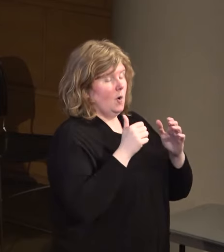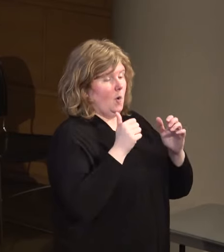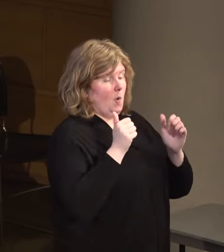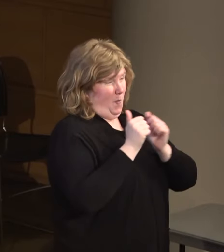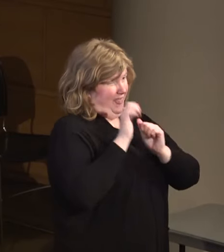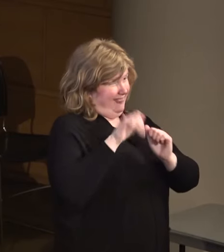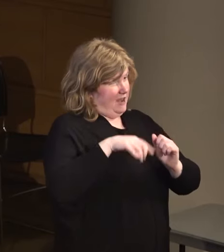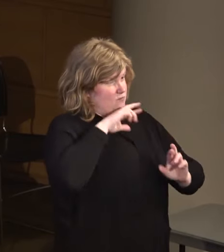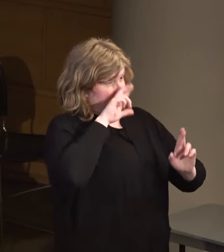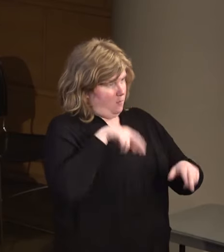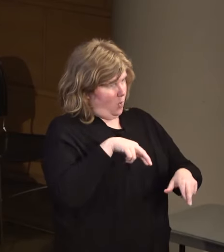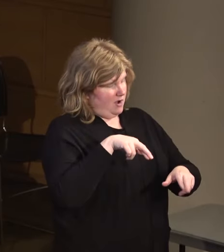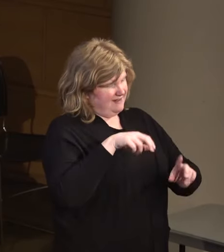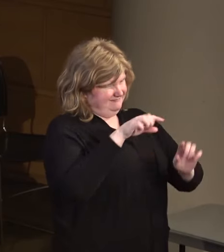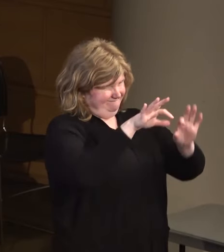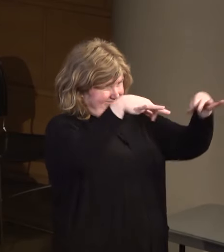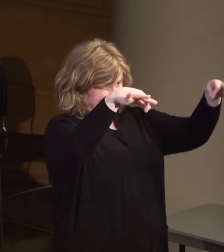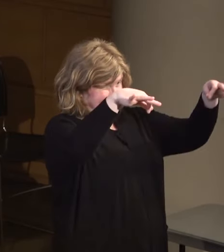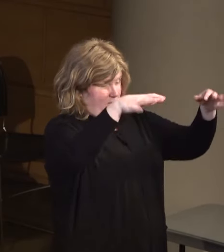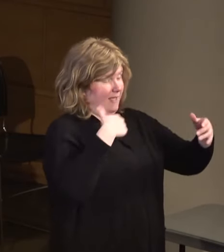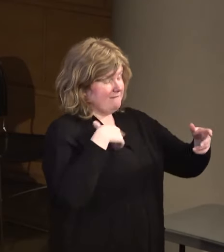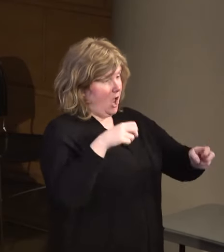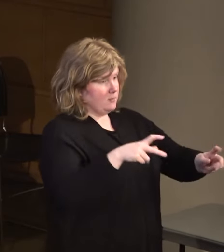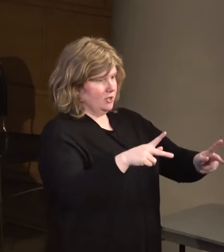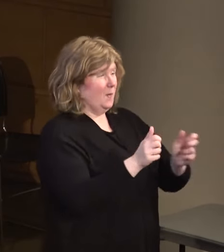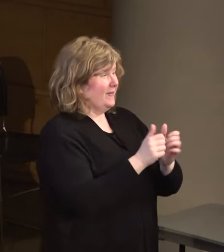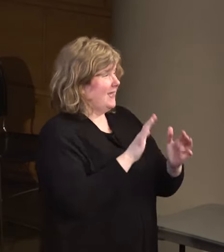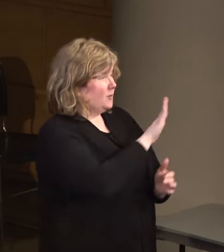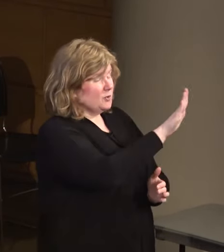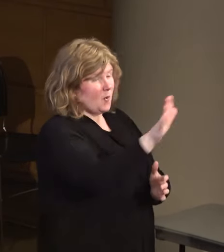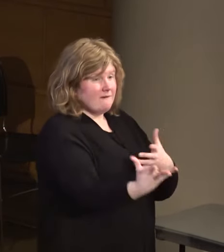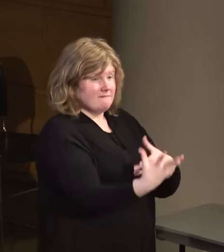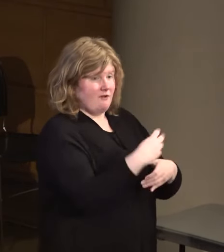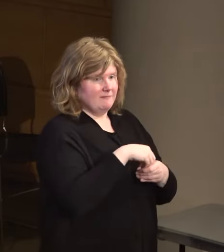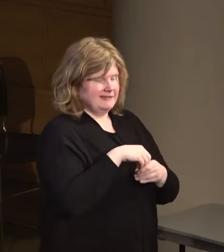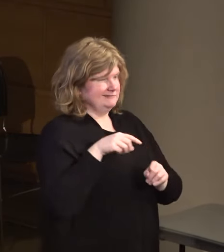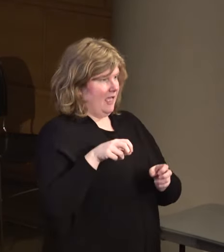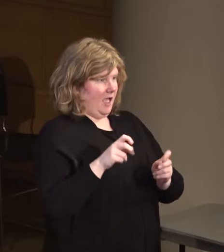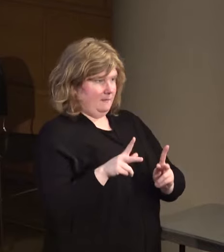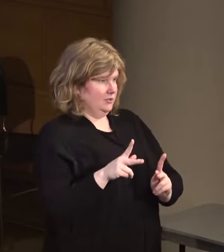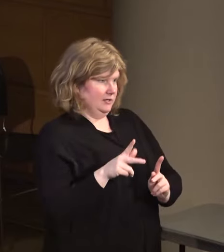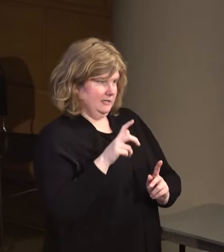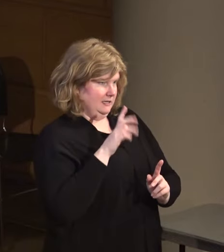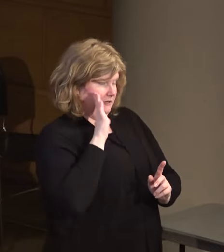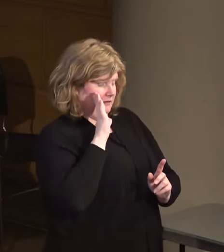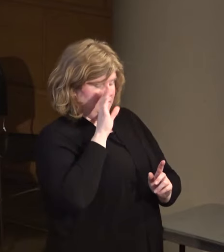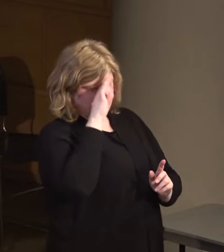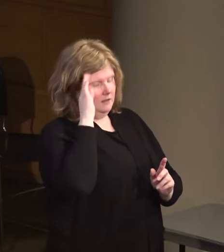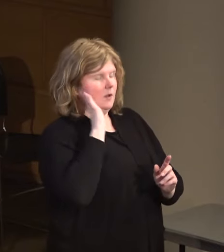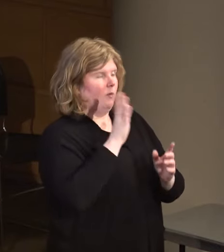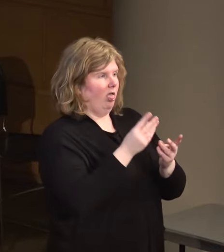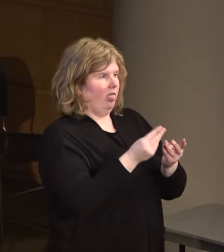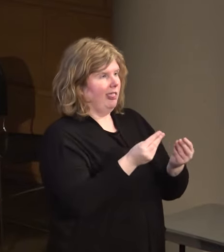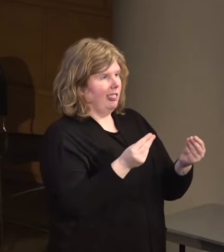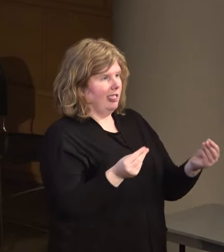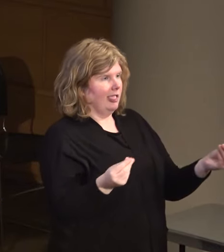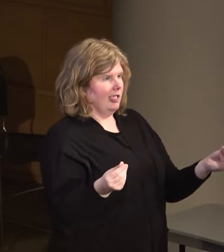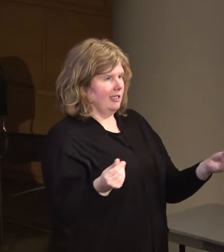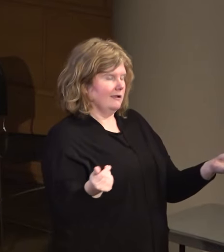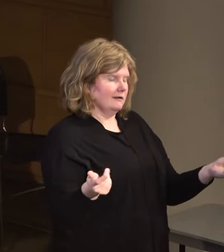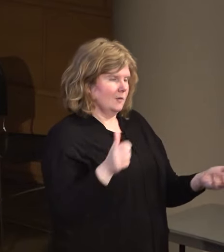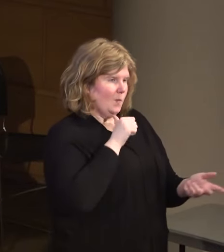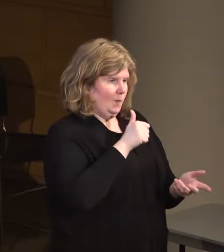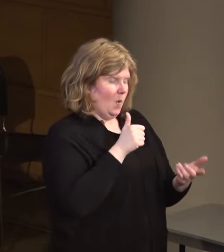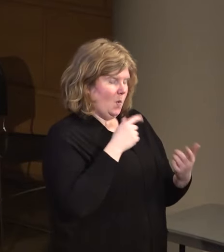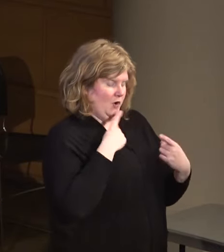report, we have an opportunity without your presence, so that opportunity will continue to disappear, dissipate,